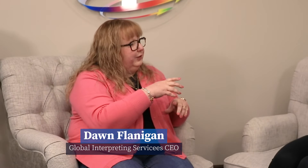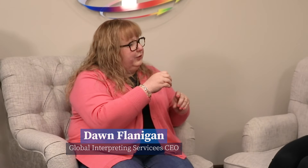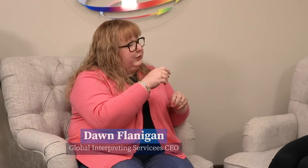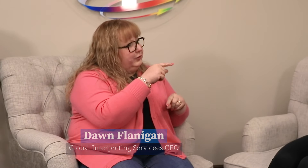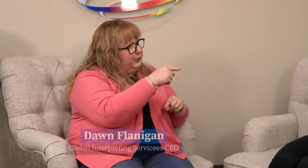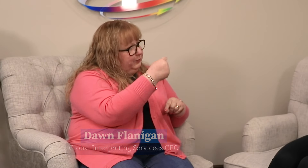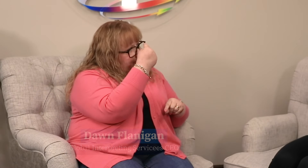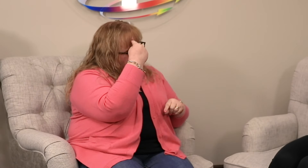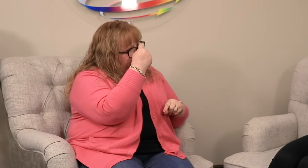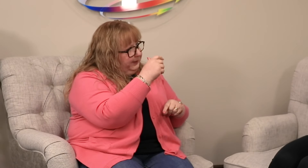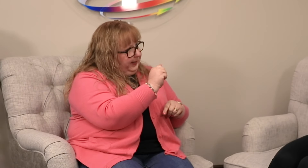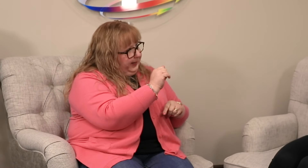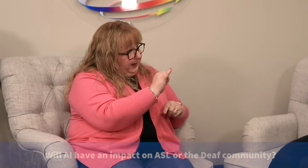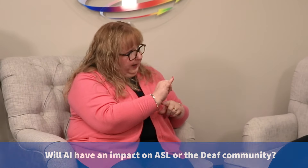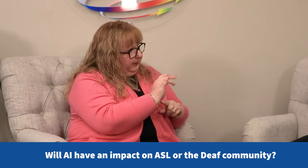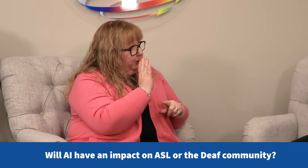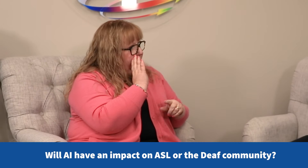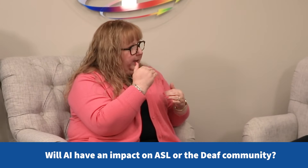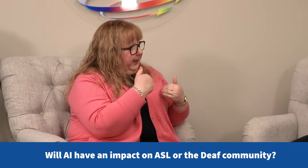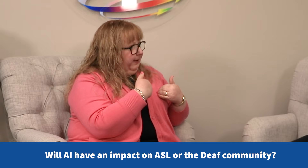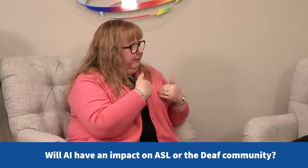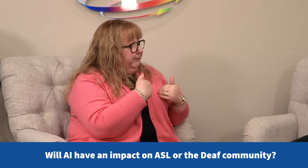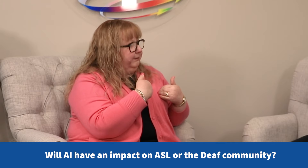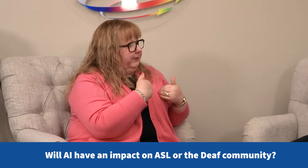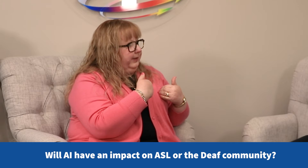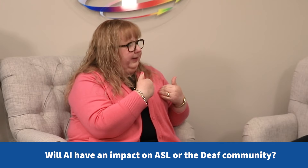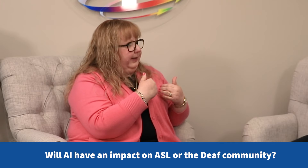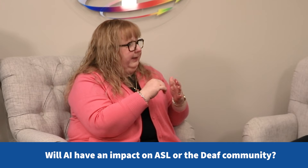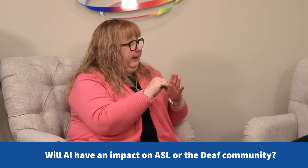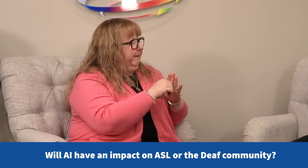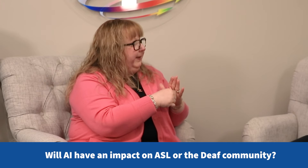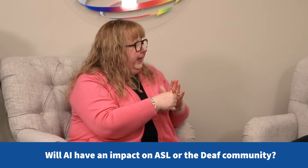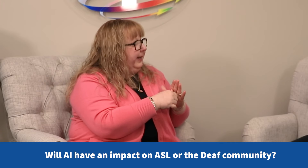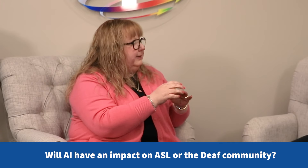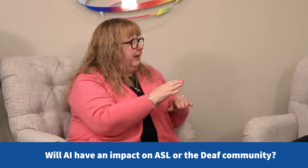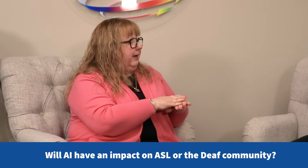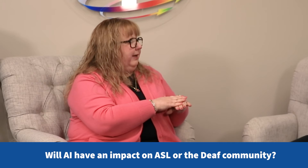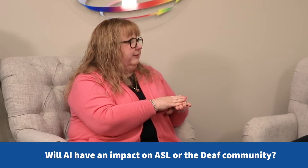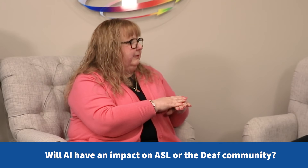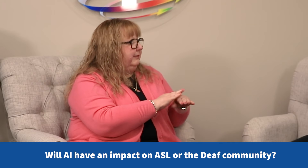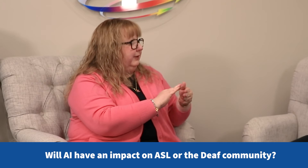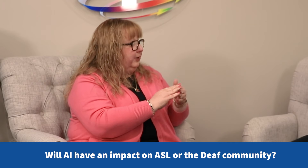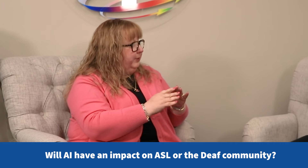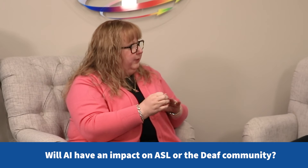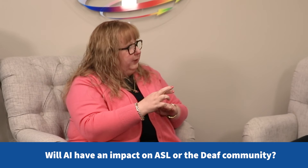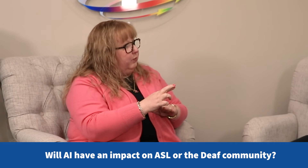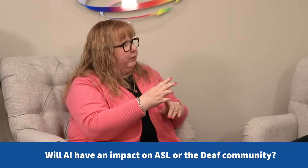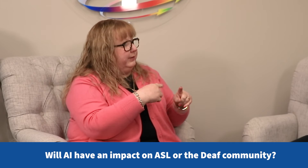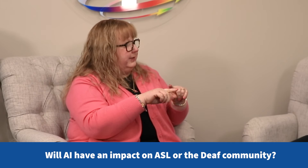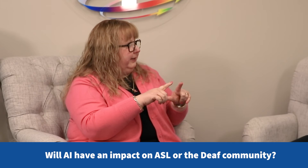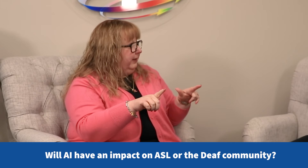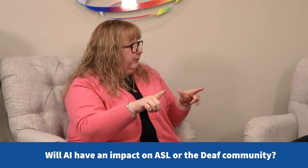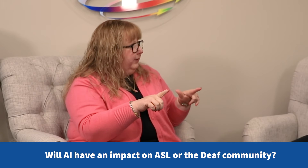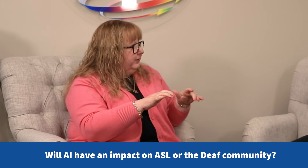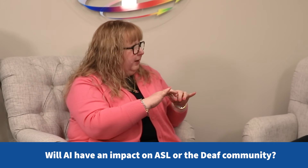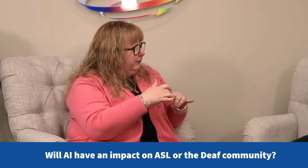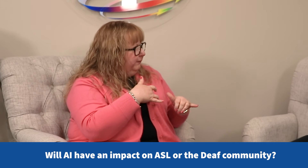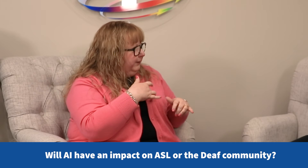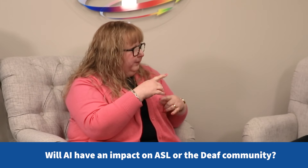Do you think that AI will have an impact on the community or sign language? How do you feel